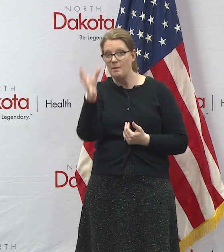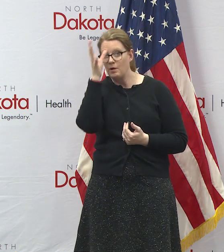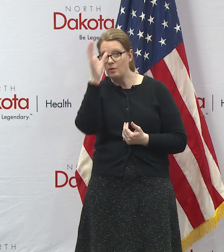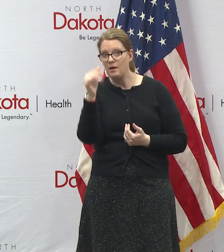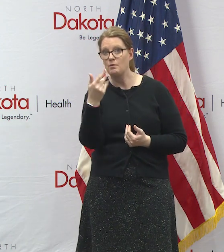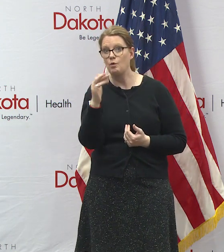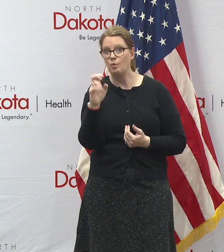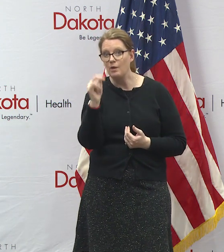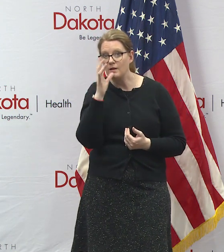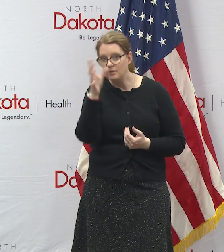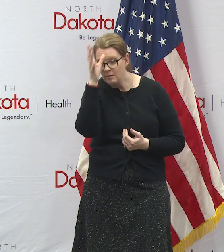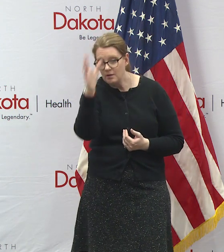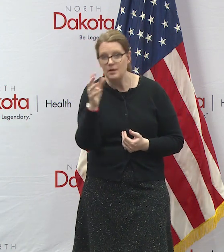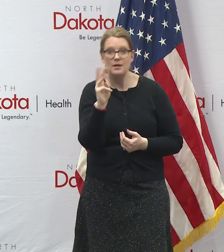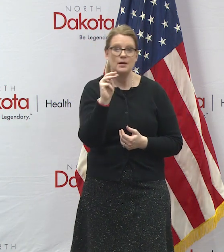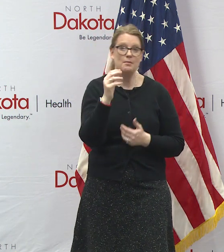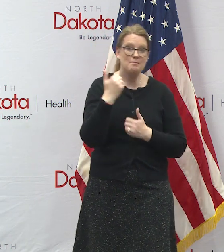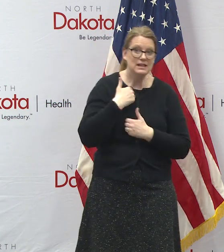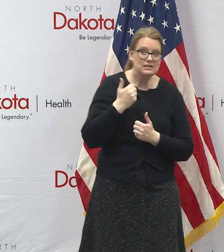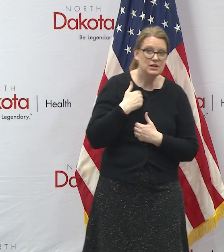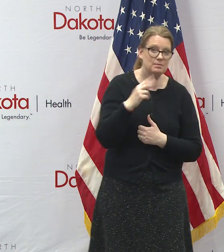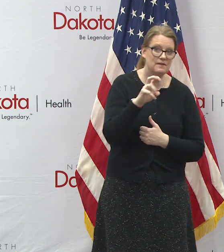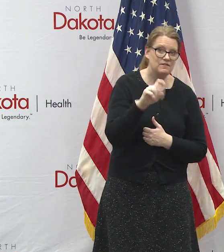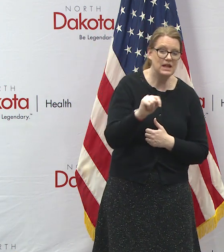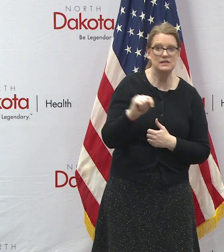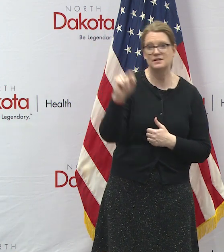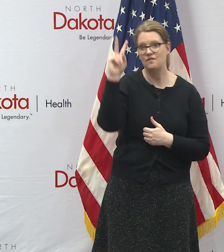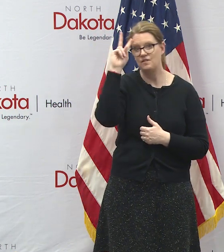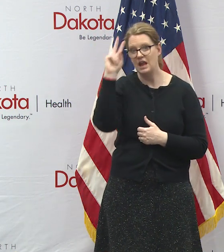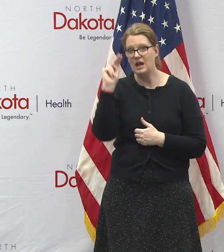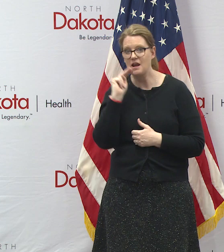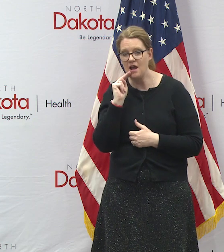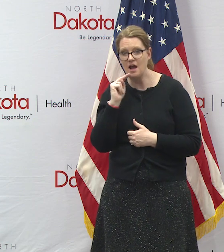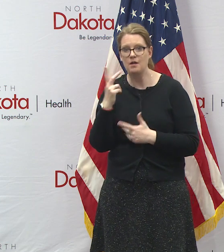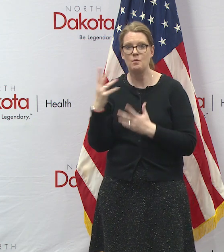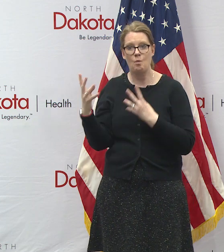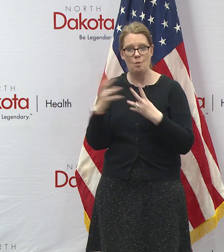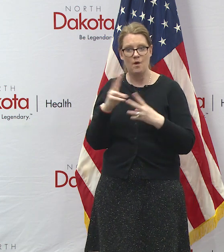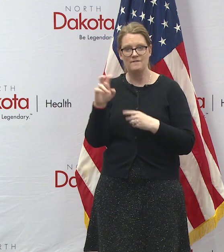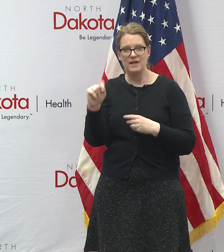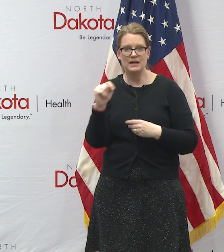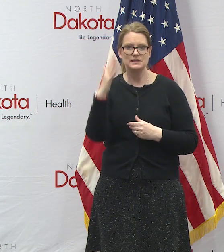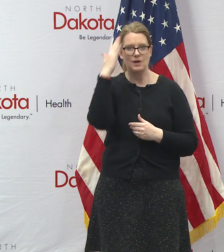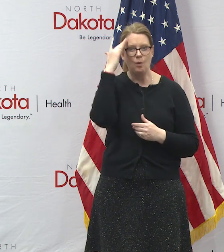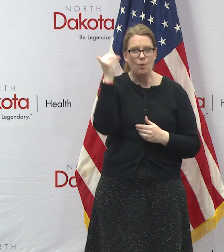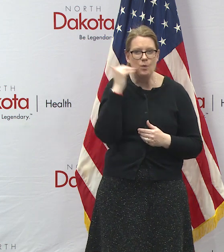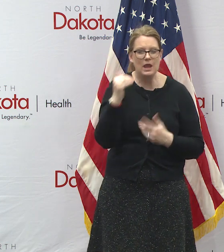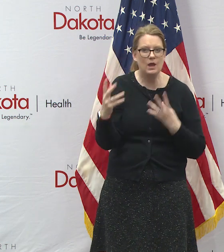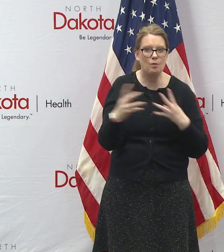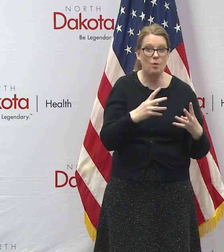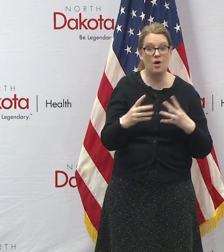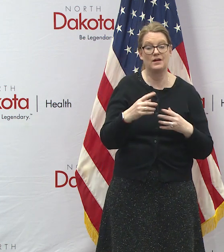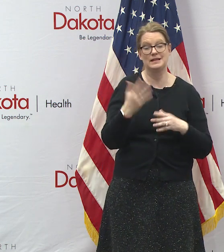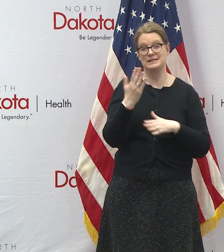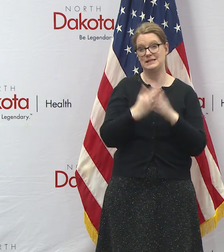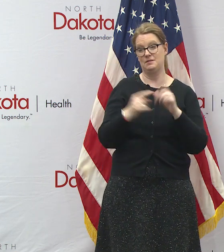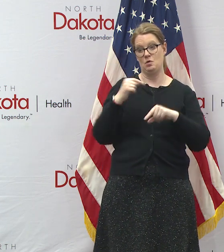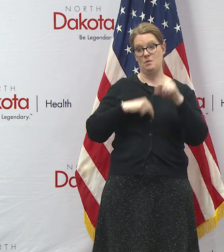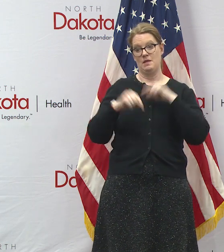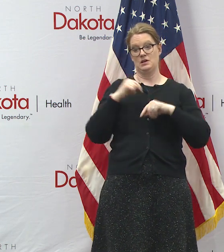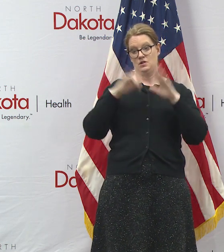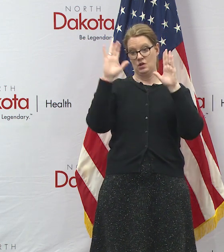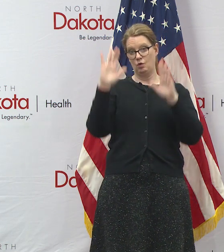uh military veterans including many uh vietnam war vets you know and going korean war and a few that are going all the way back to the greatest